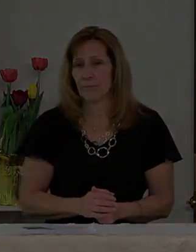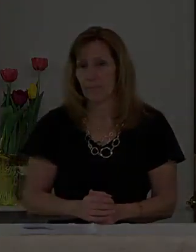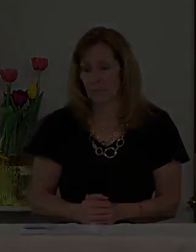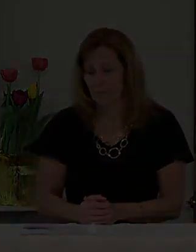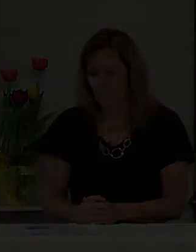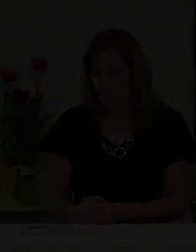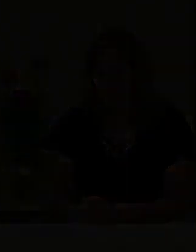okay you do to